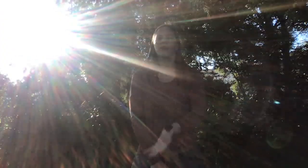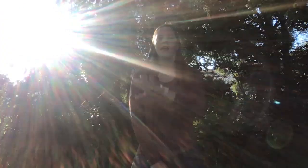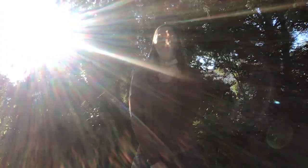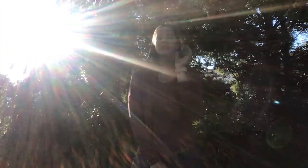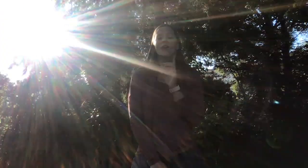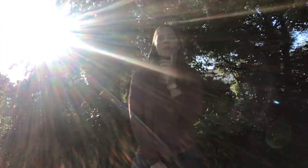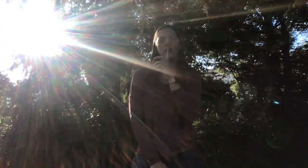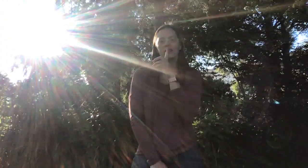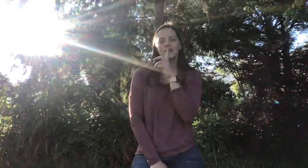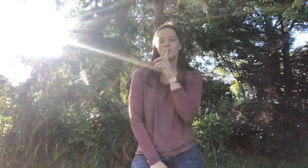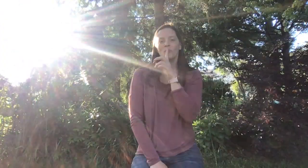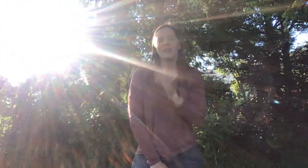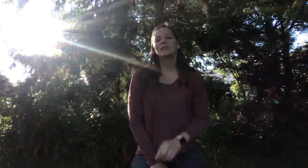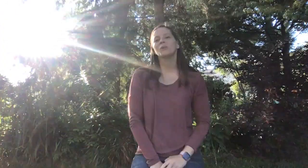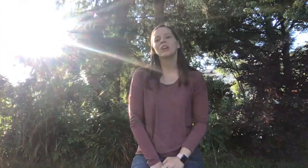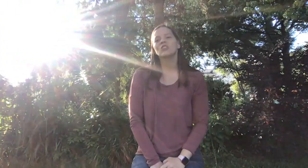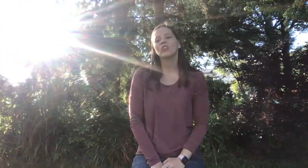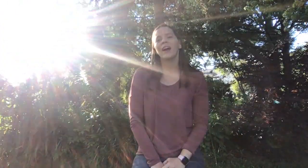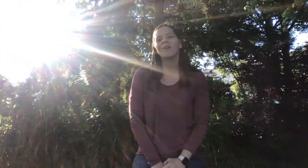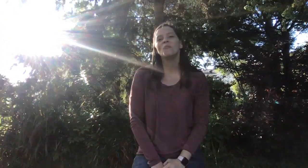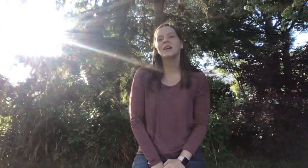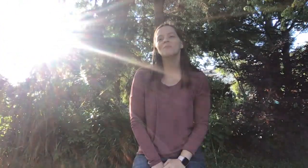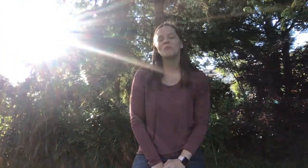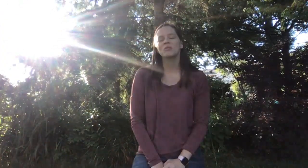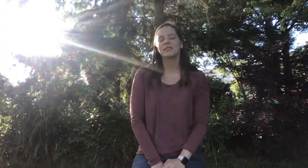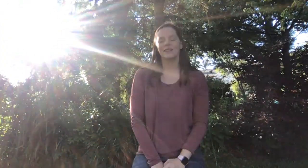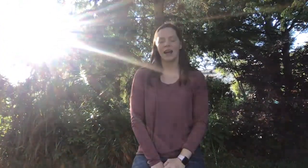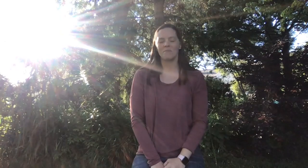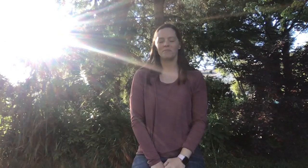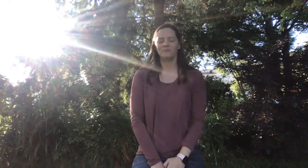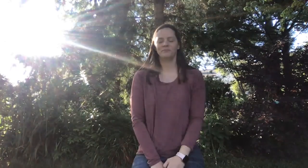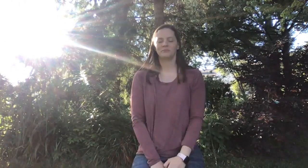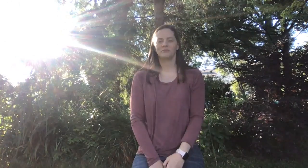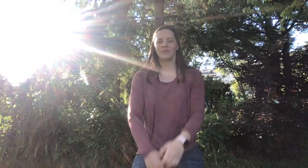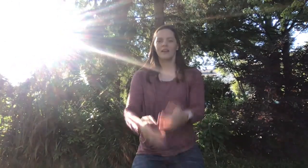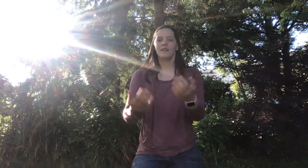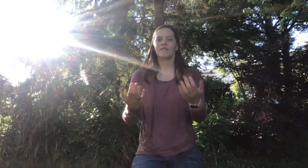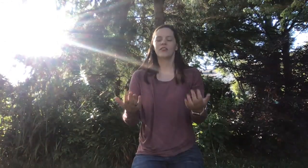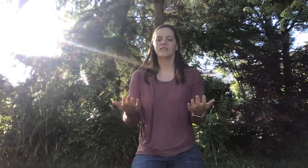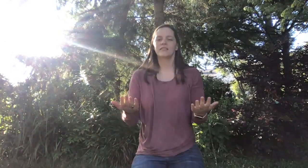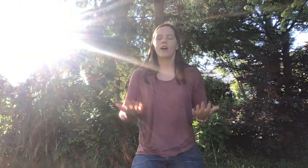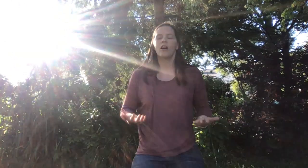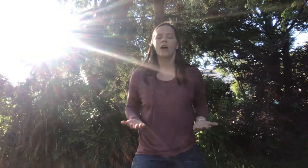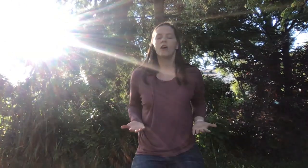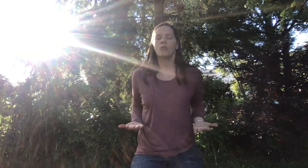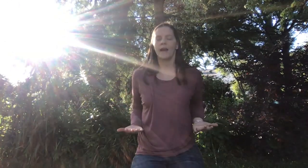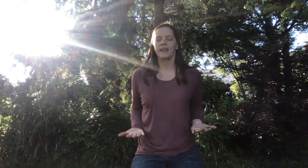pray with no words. So we're gonna try it one more time. First, await.